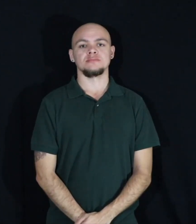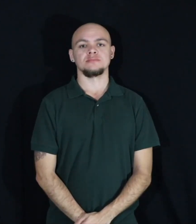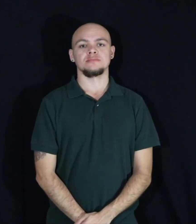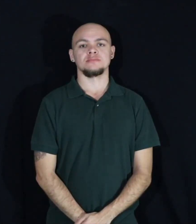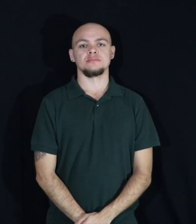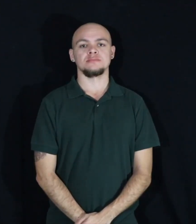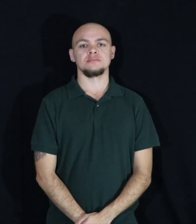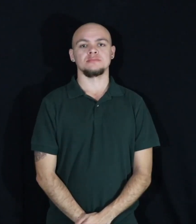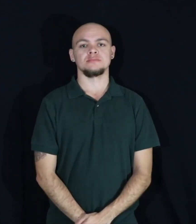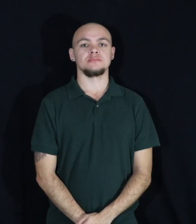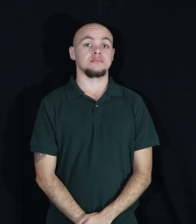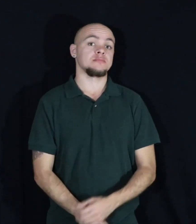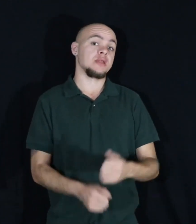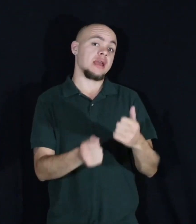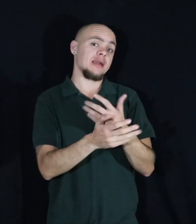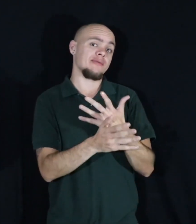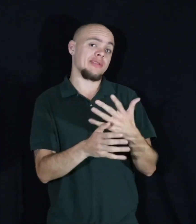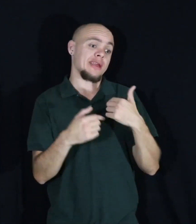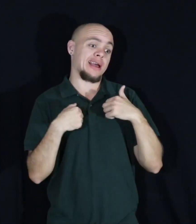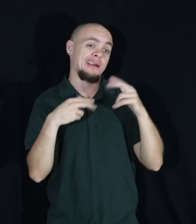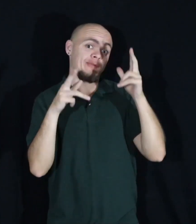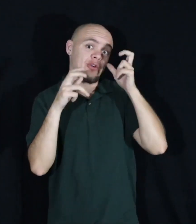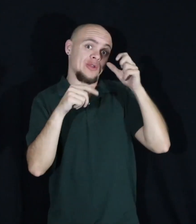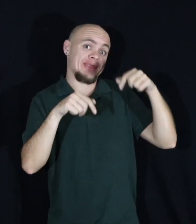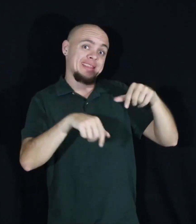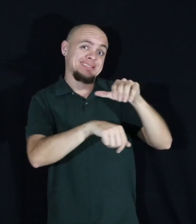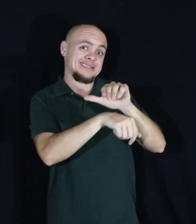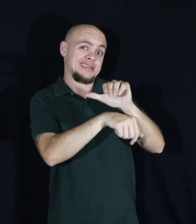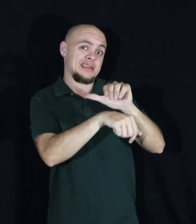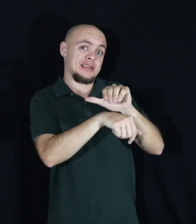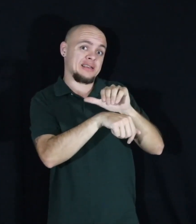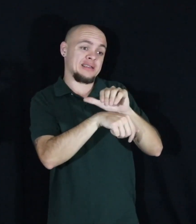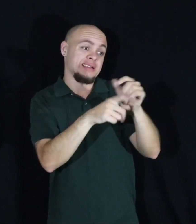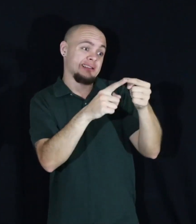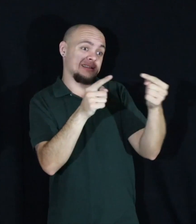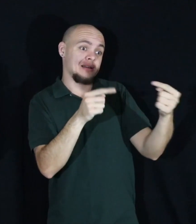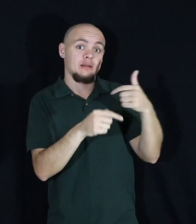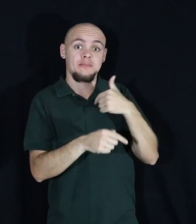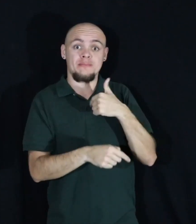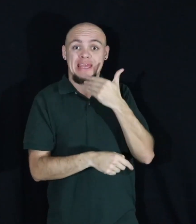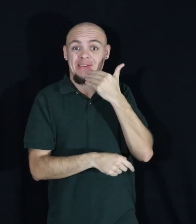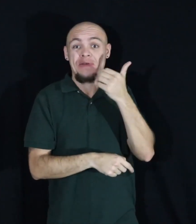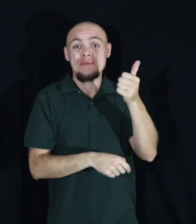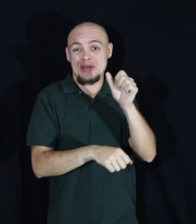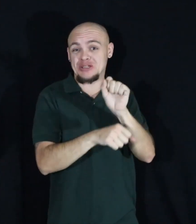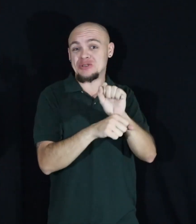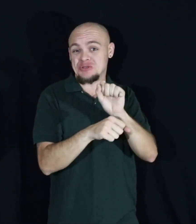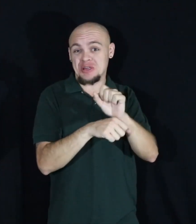Despite everything I've heard this evening, I think I have the best job in the world.